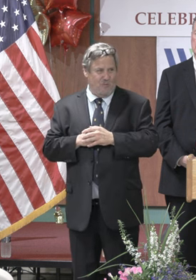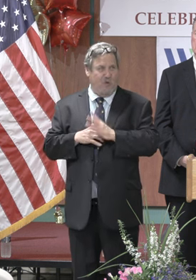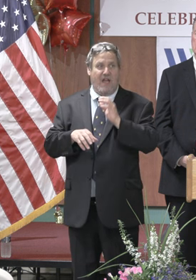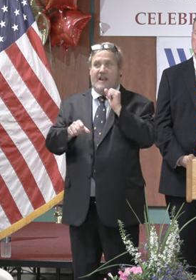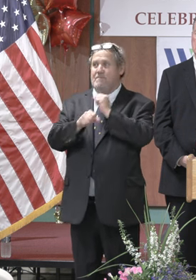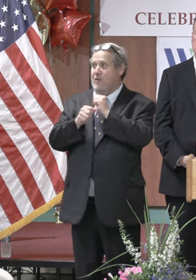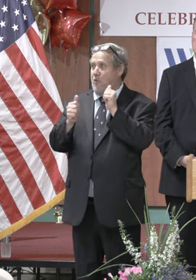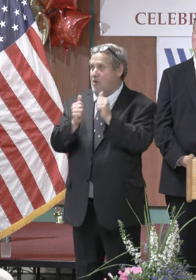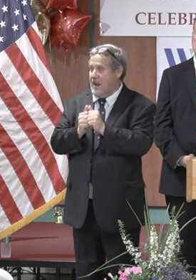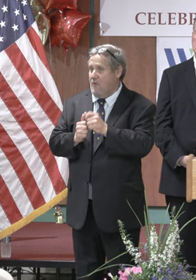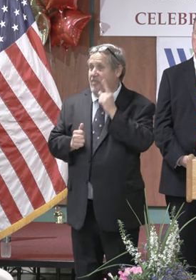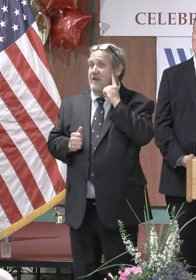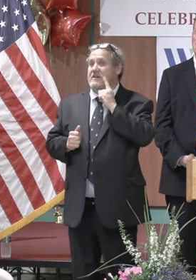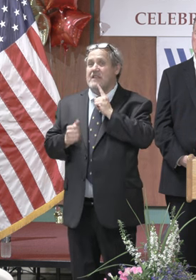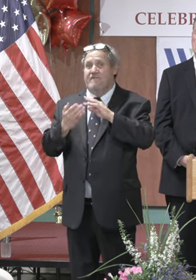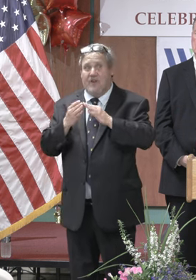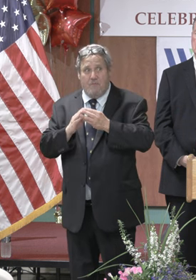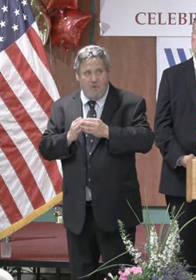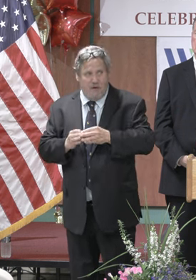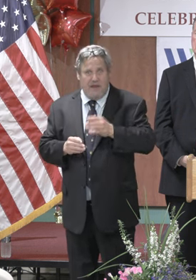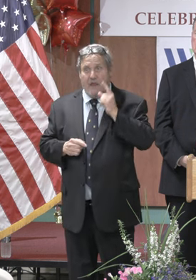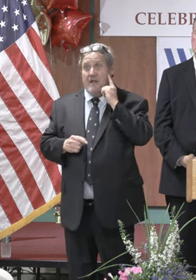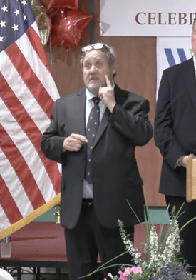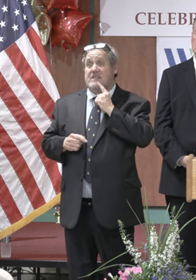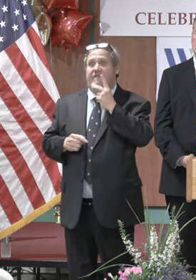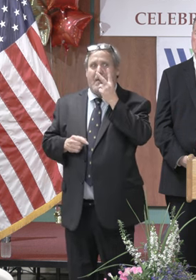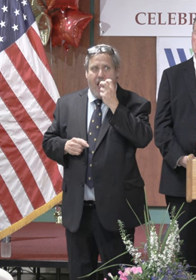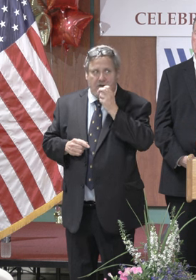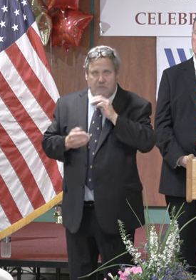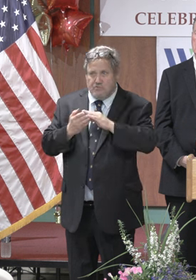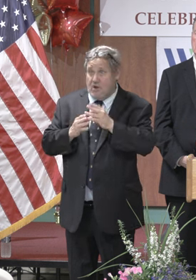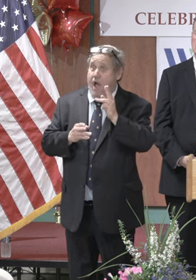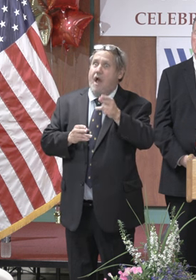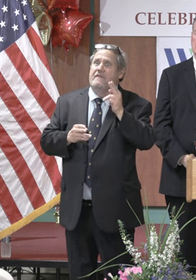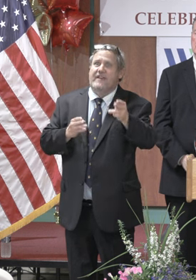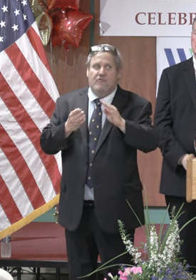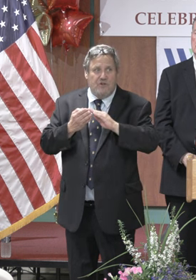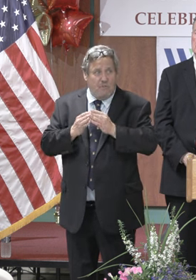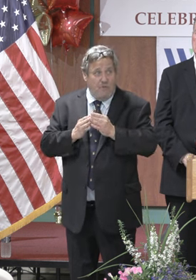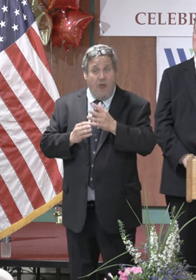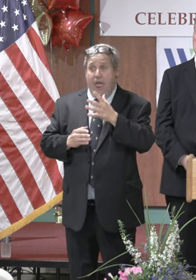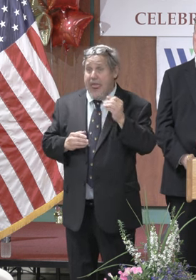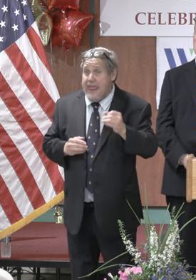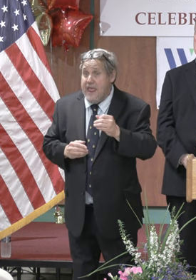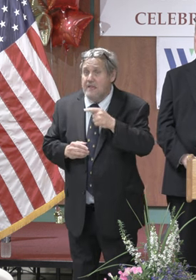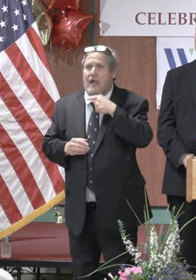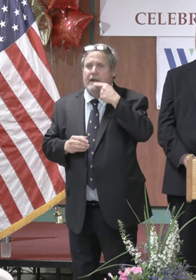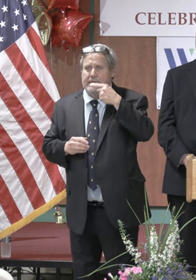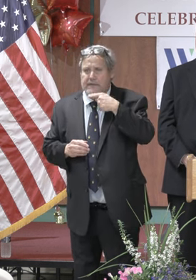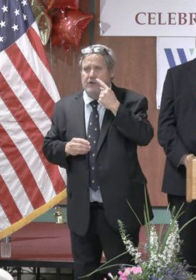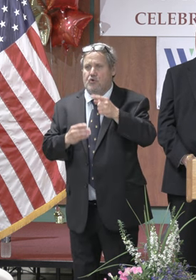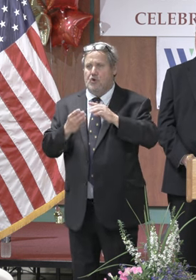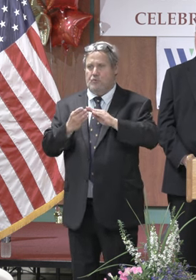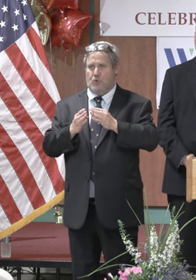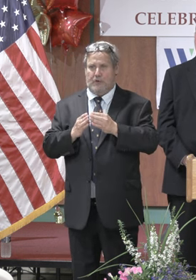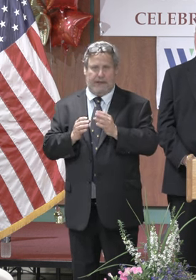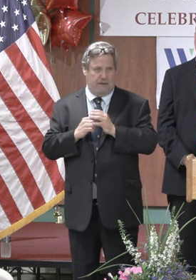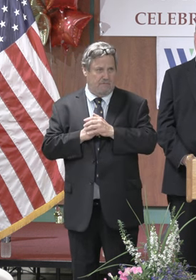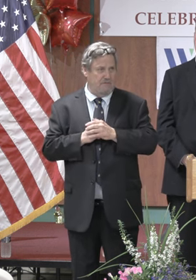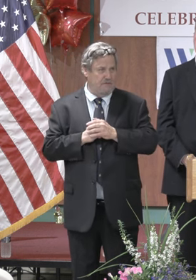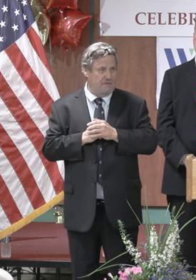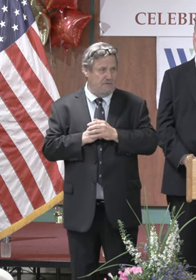put us back on the map in danvers again we are serving the deaf deafblind hard of hearing